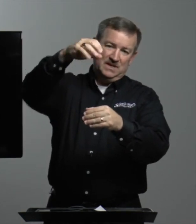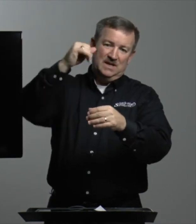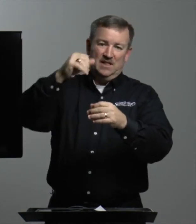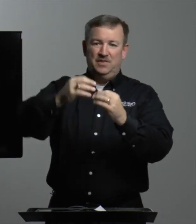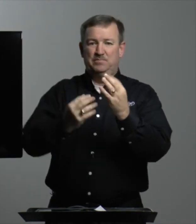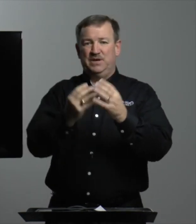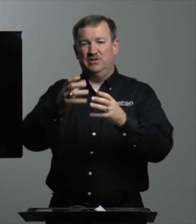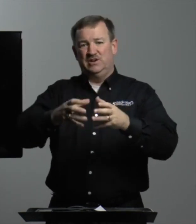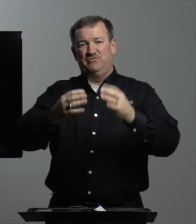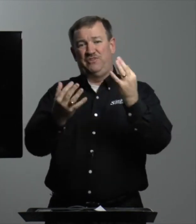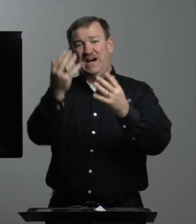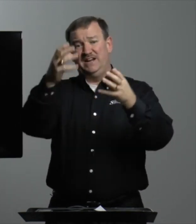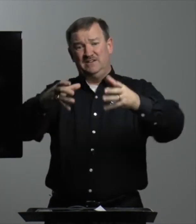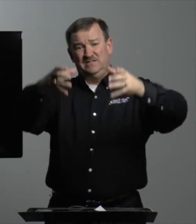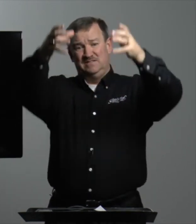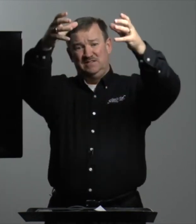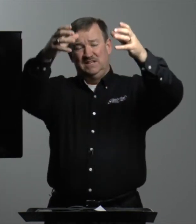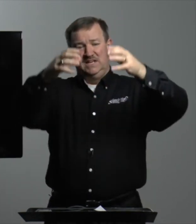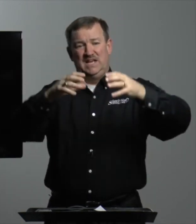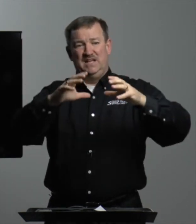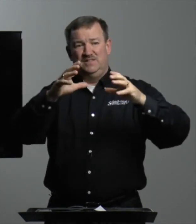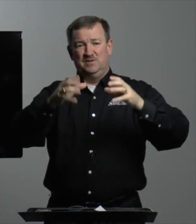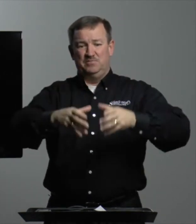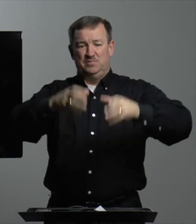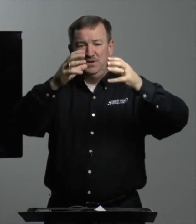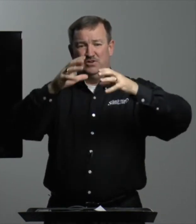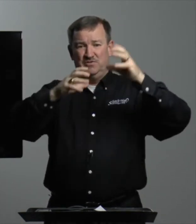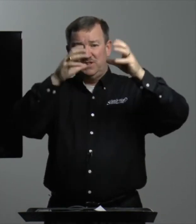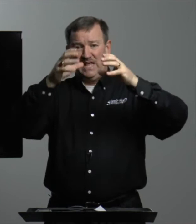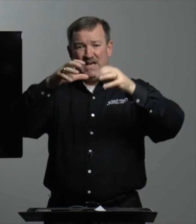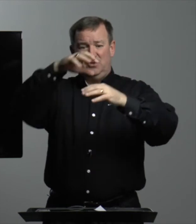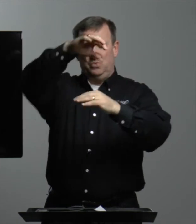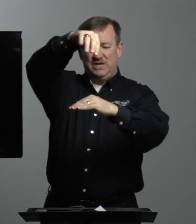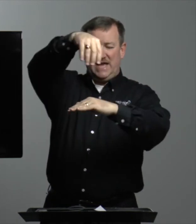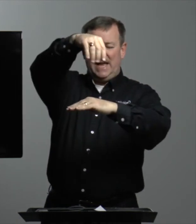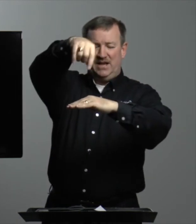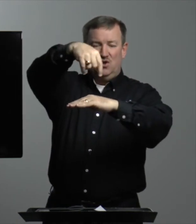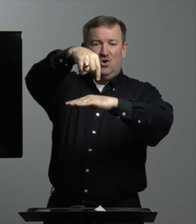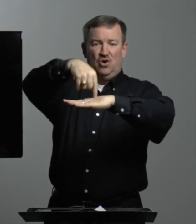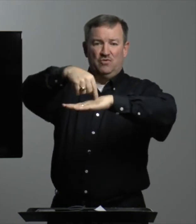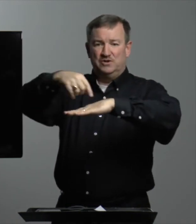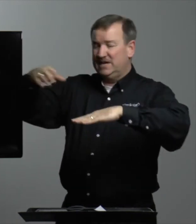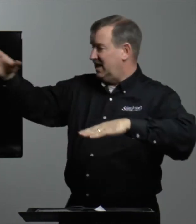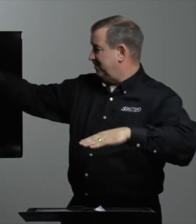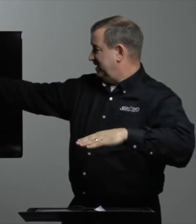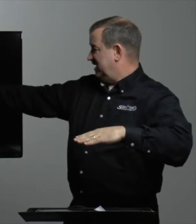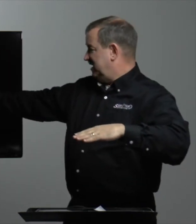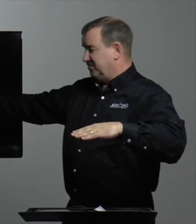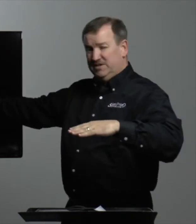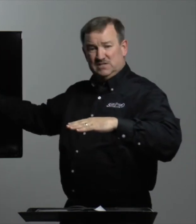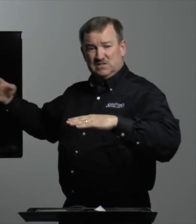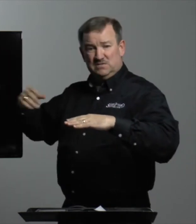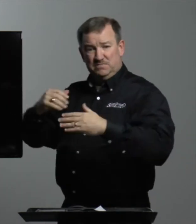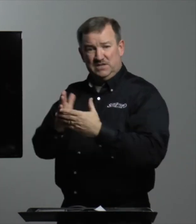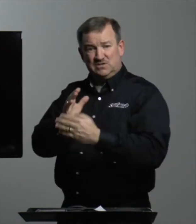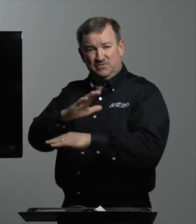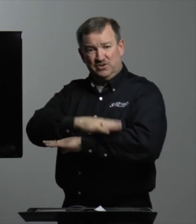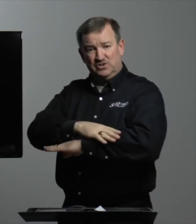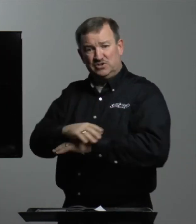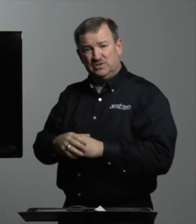The pillar of fire and the pillar of cloud would hang over top of this piece of furniture.